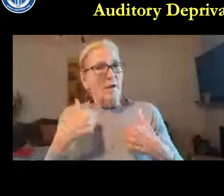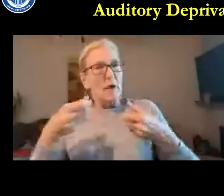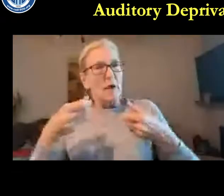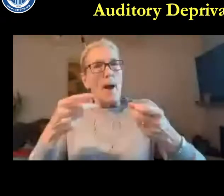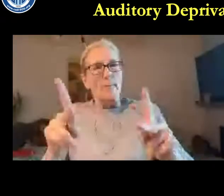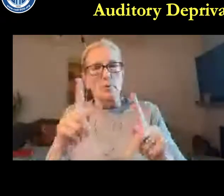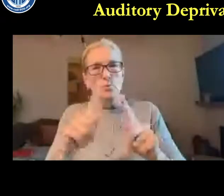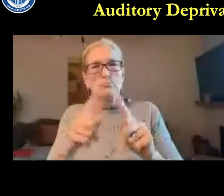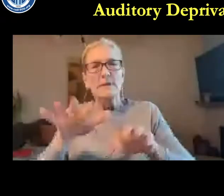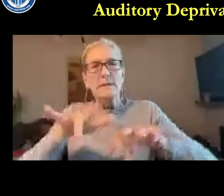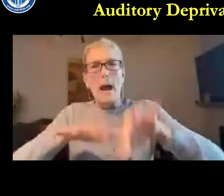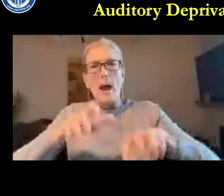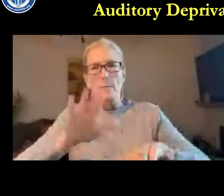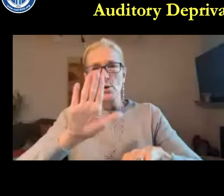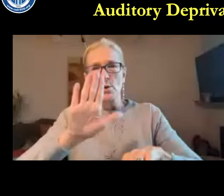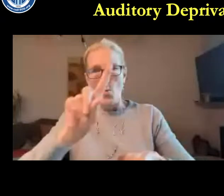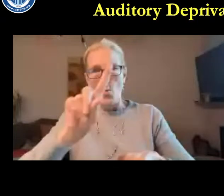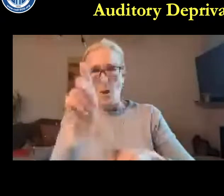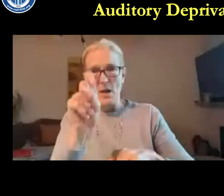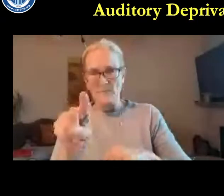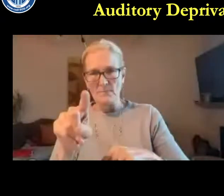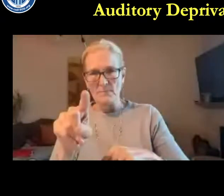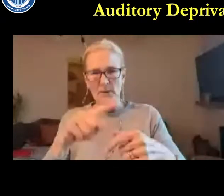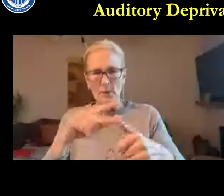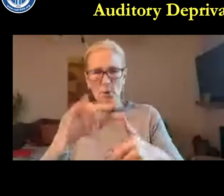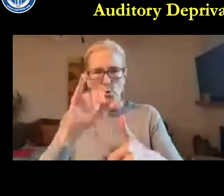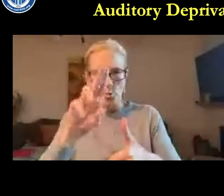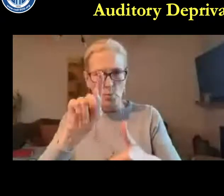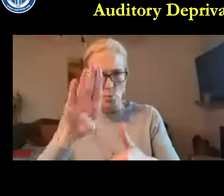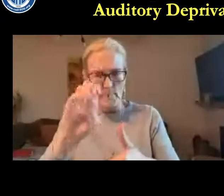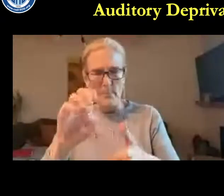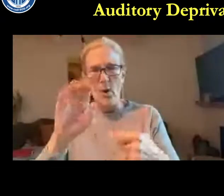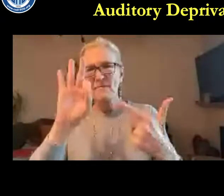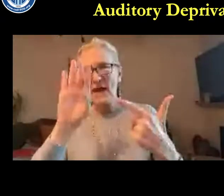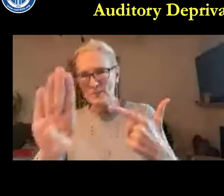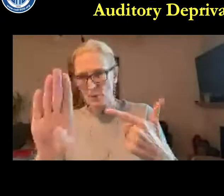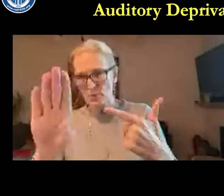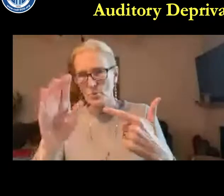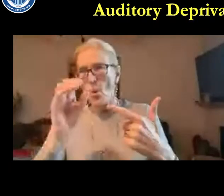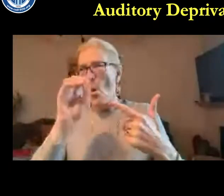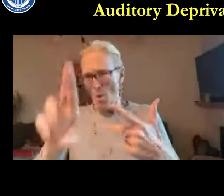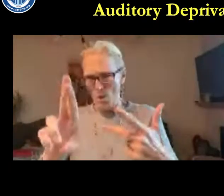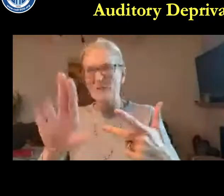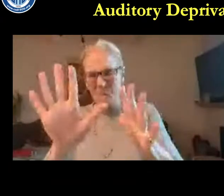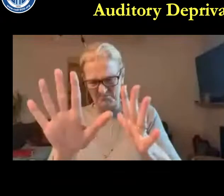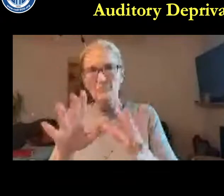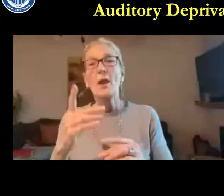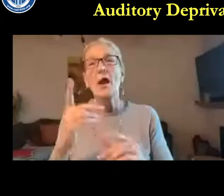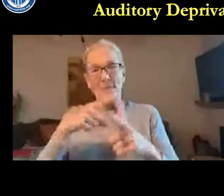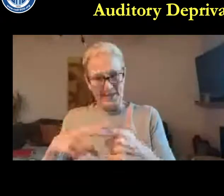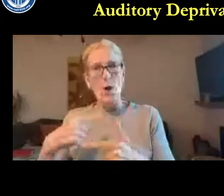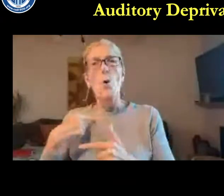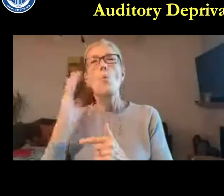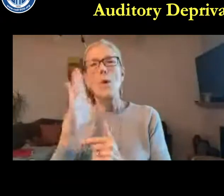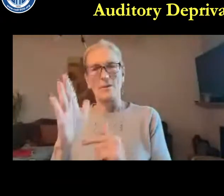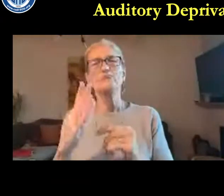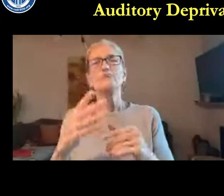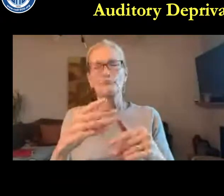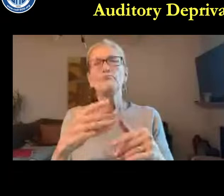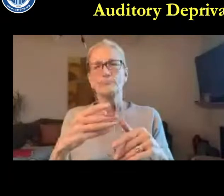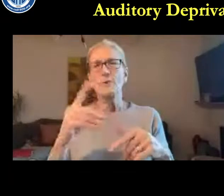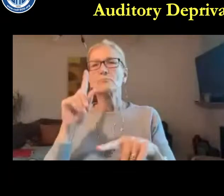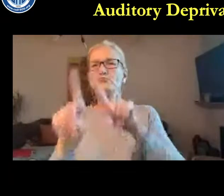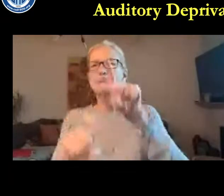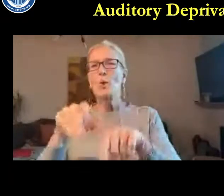be presenting for about 20 to 30 minutes. Then we'll take a break. During the break, you have a chance to type in your